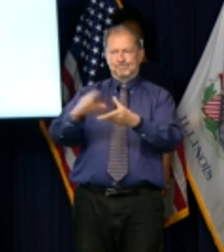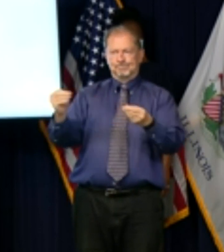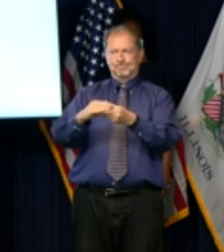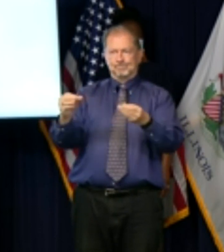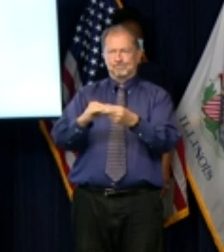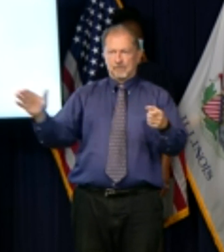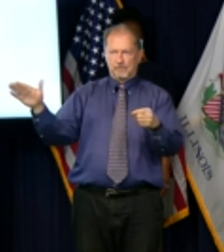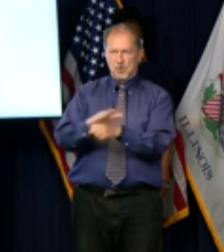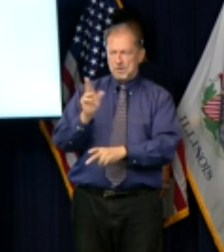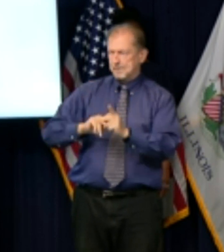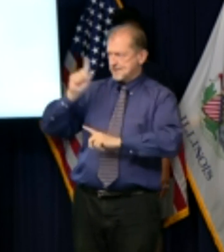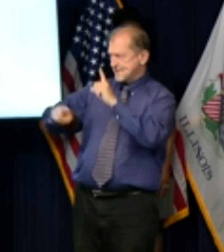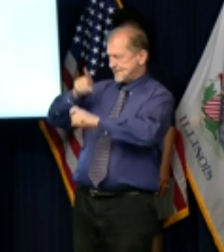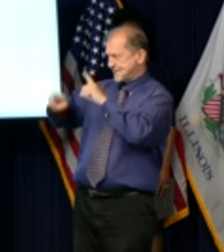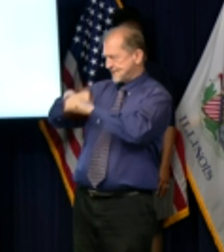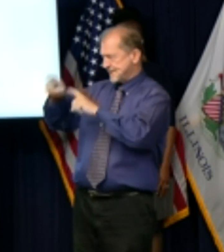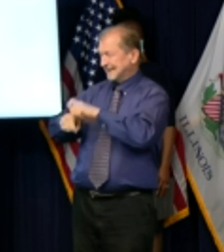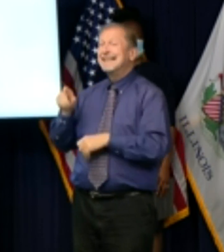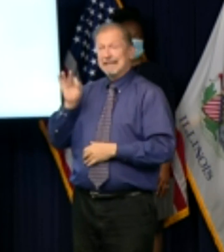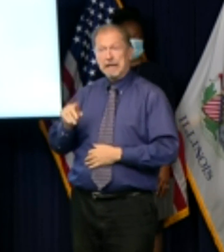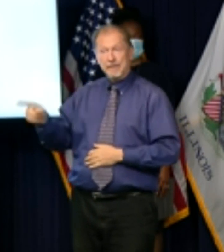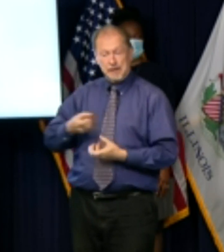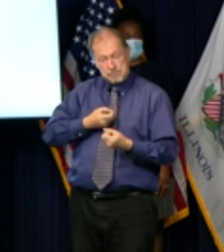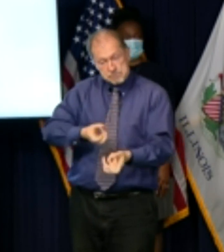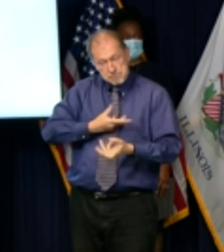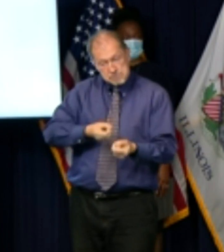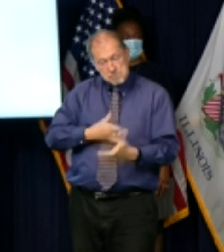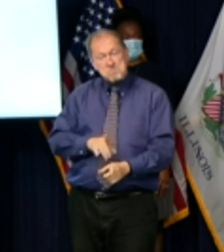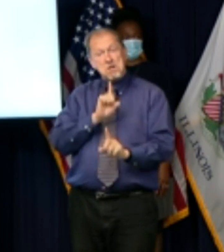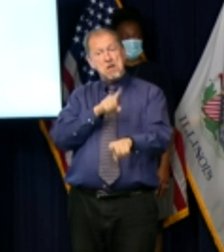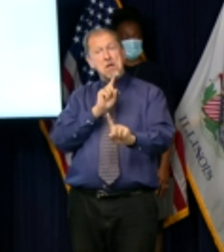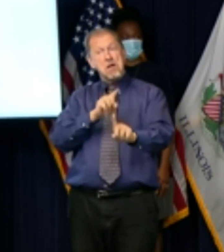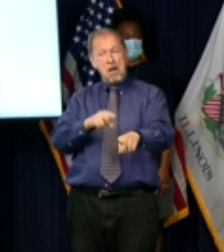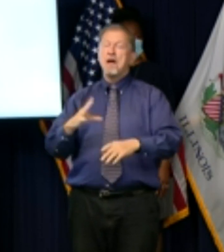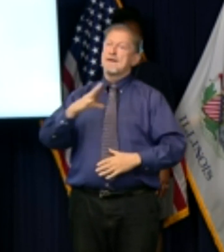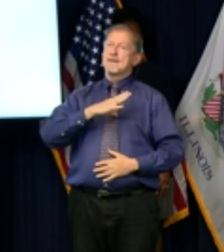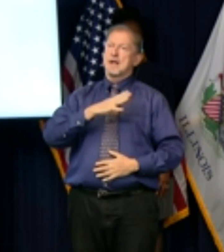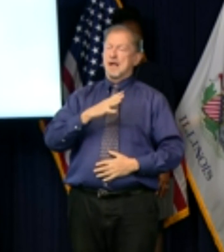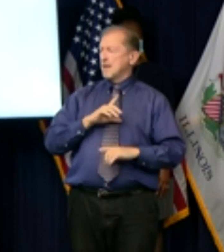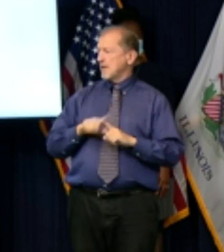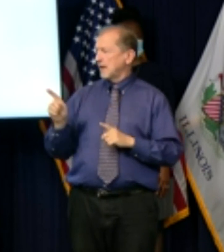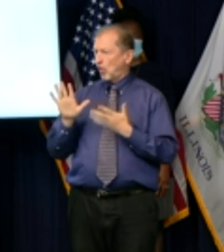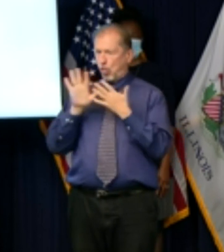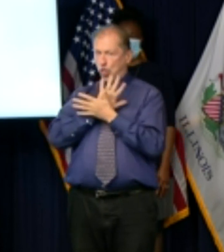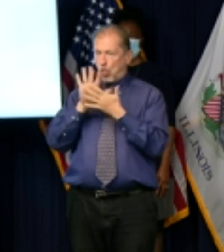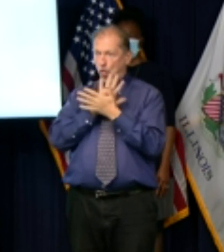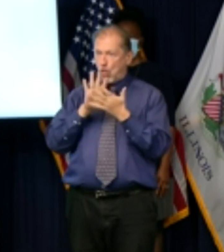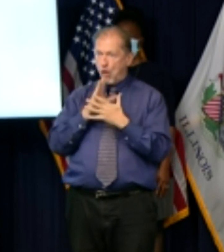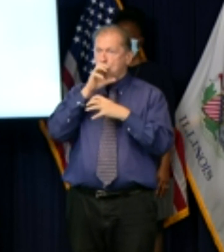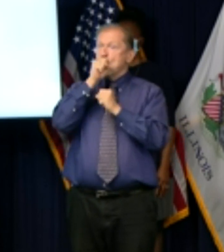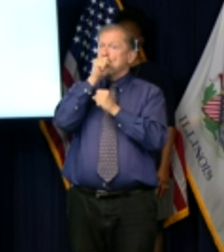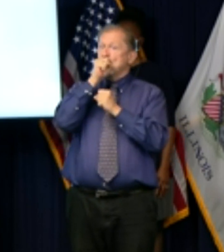last question is answered and if the speaker can't commit to that he ought to resign